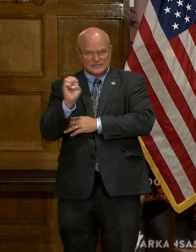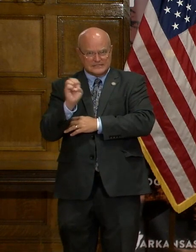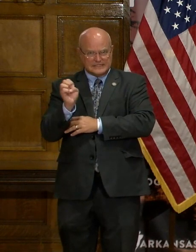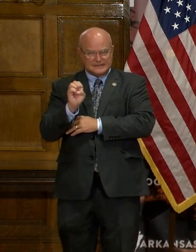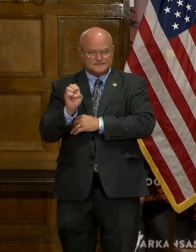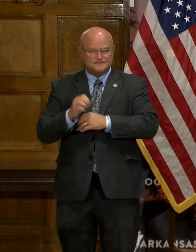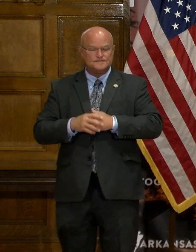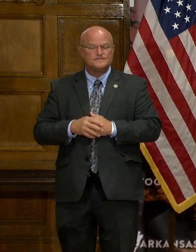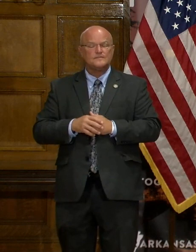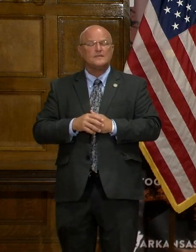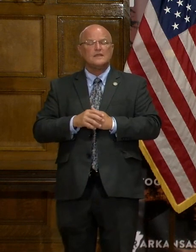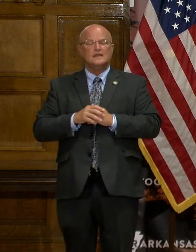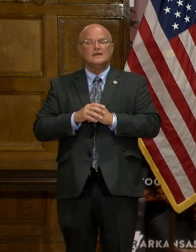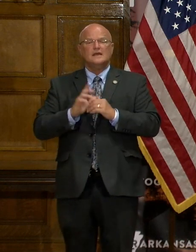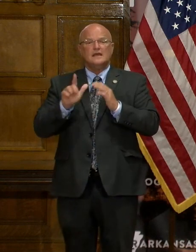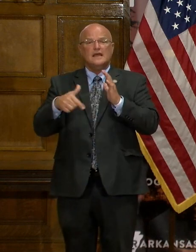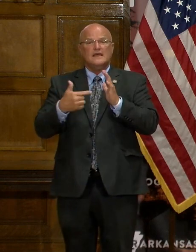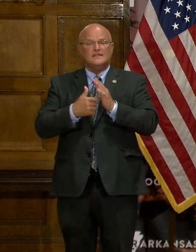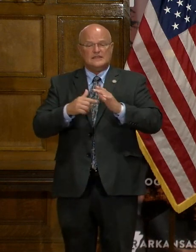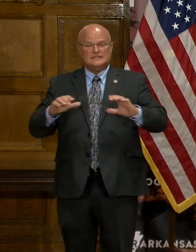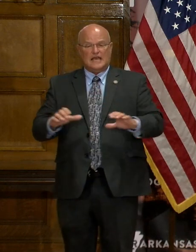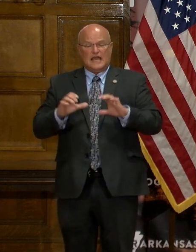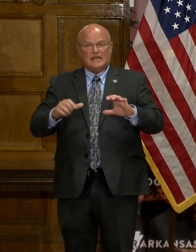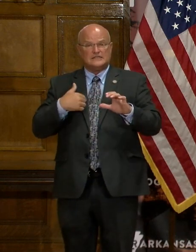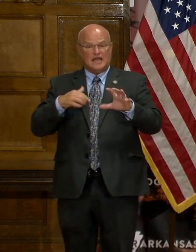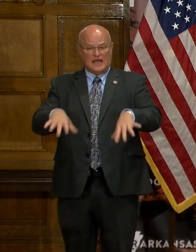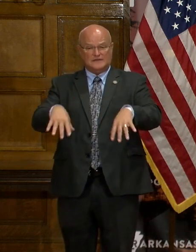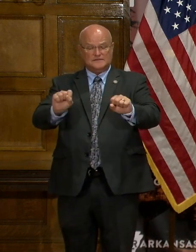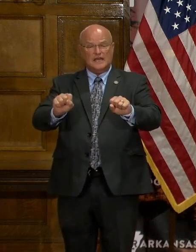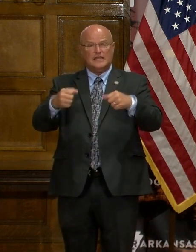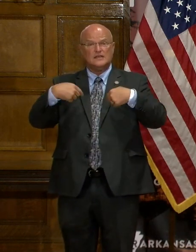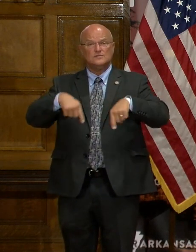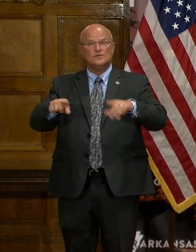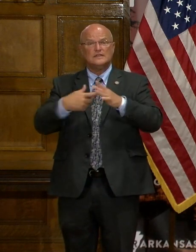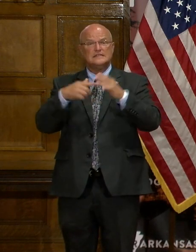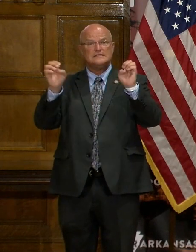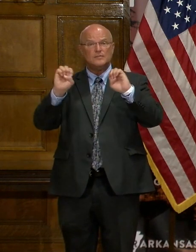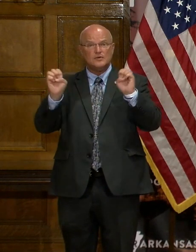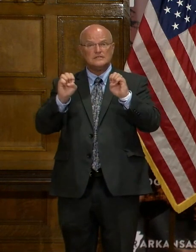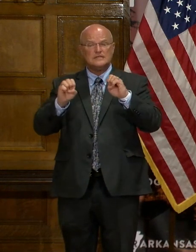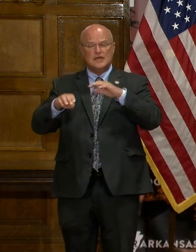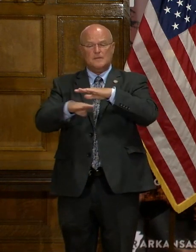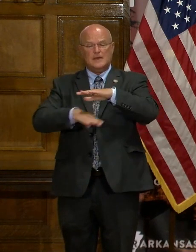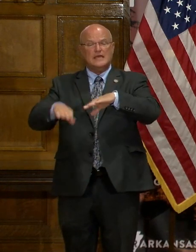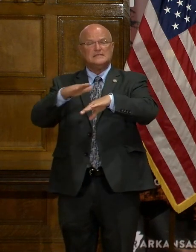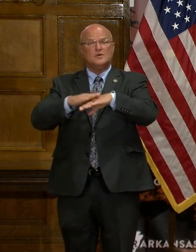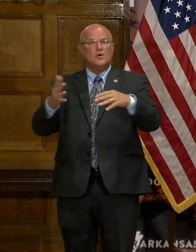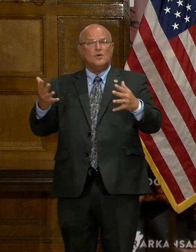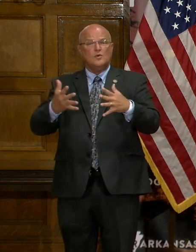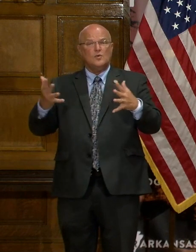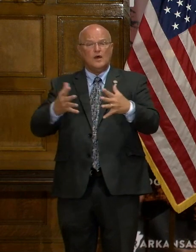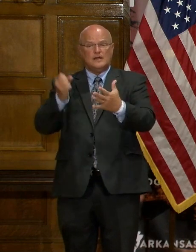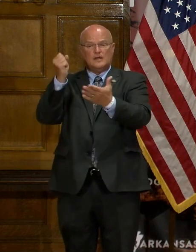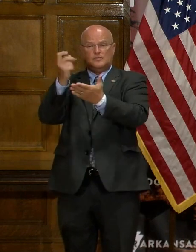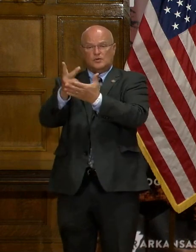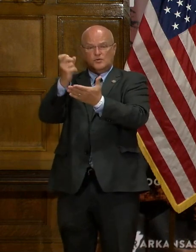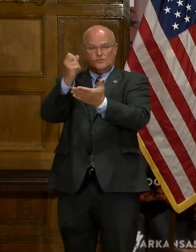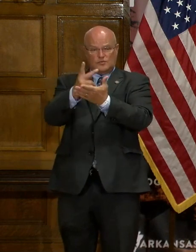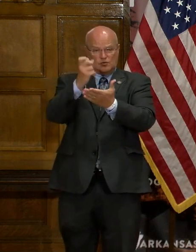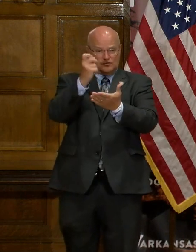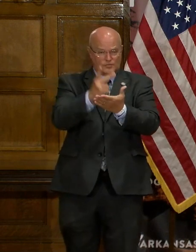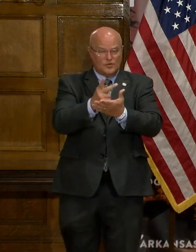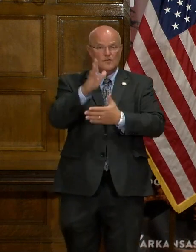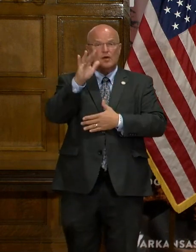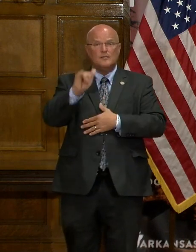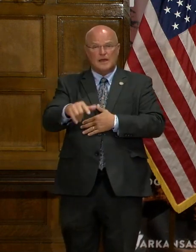this actions that I have taken during the emergency is based upon what has been approved by the Arkansas